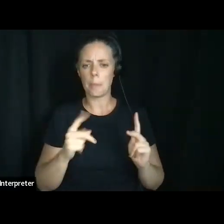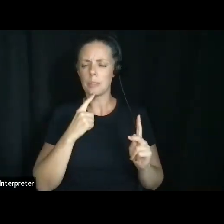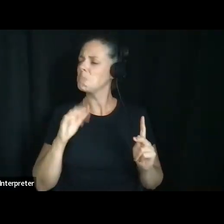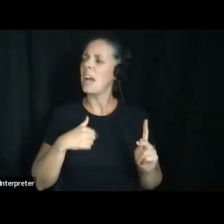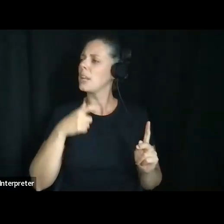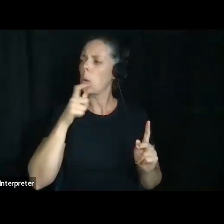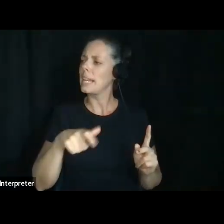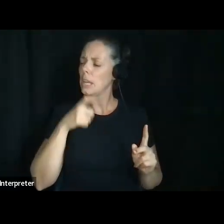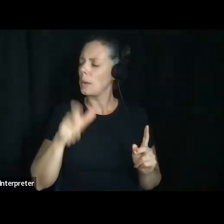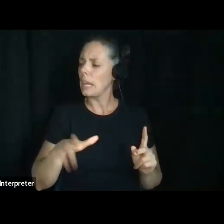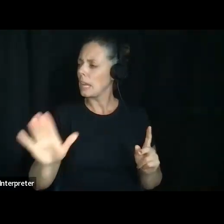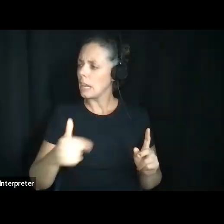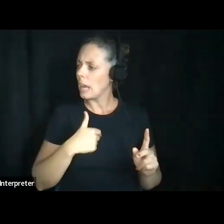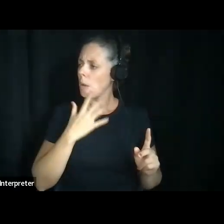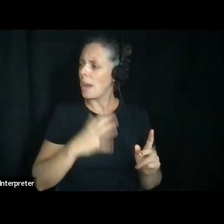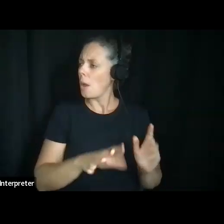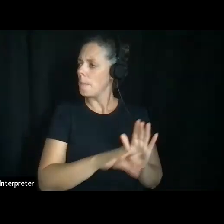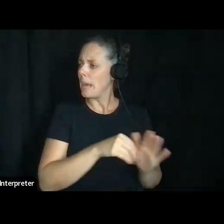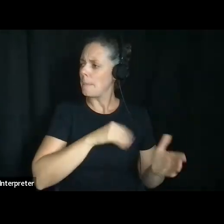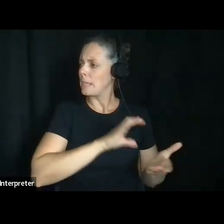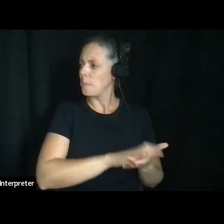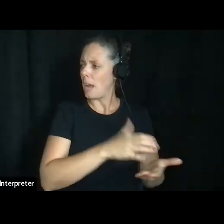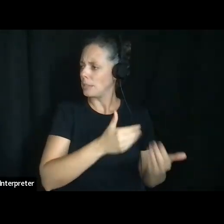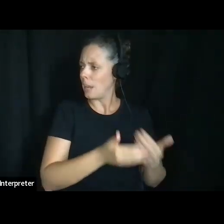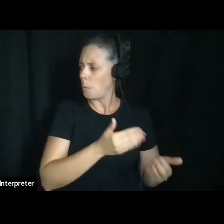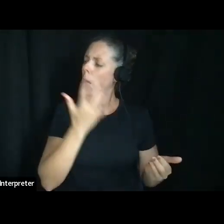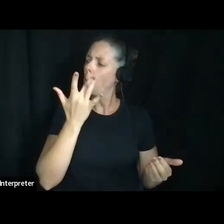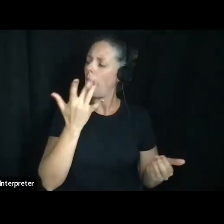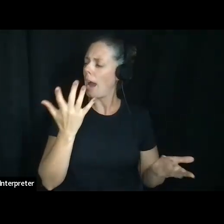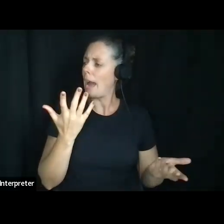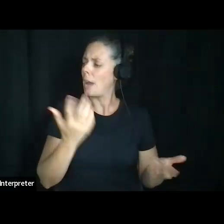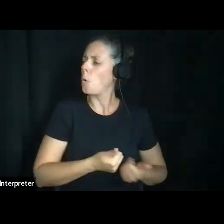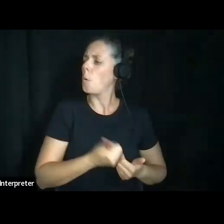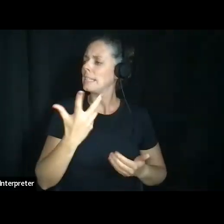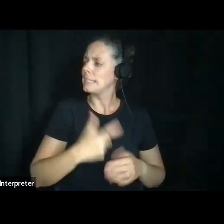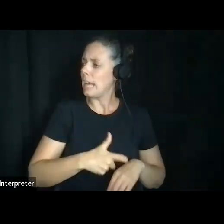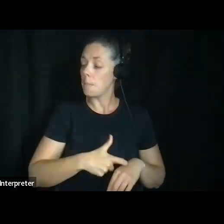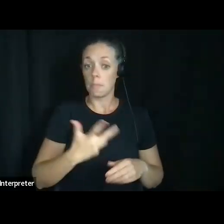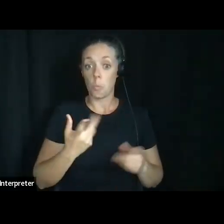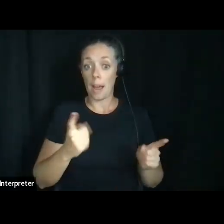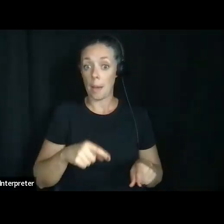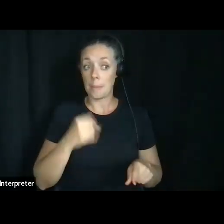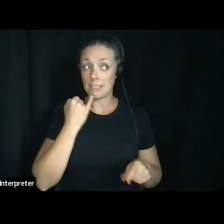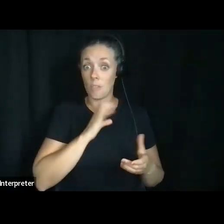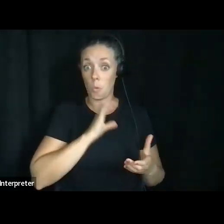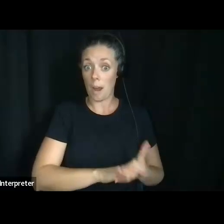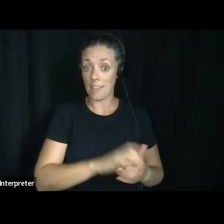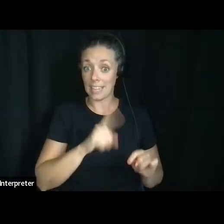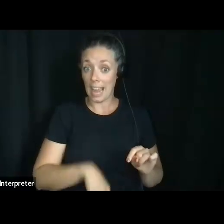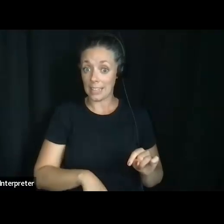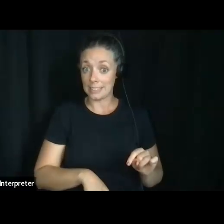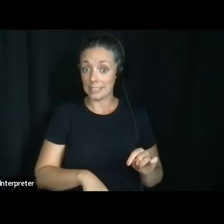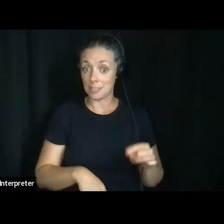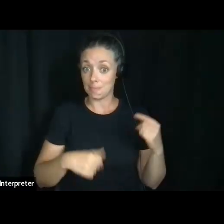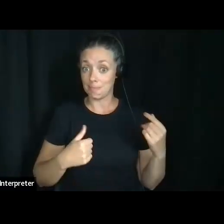these because, you know, I would choose my wife anyway. So why, why even bother? It's because what happens if your wife can't speak for you either?